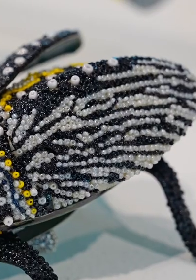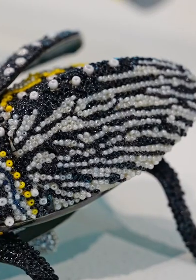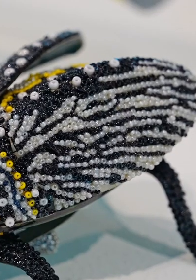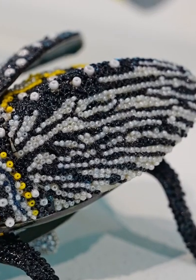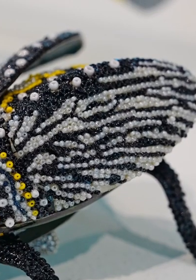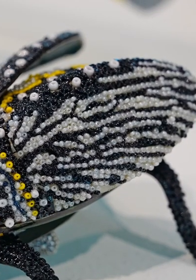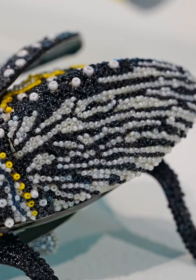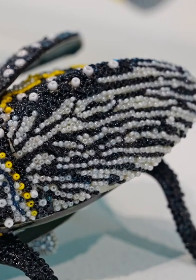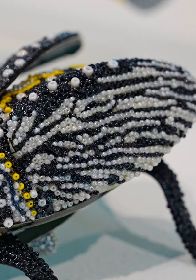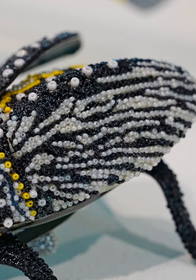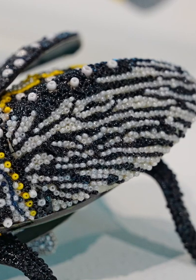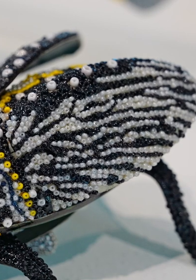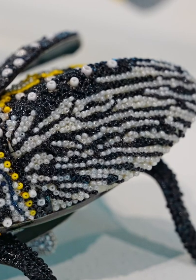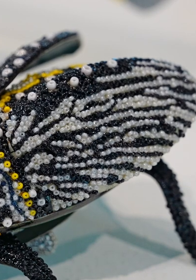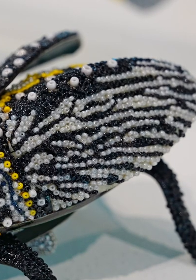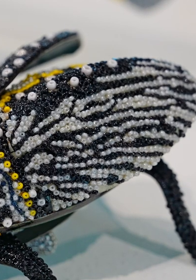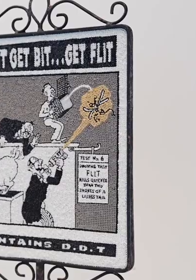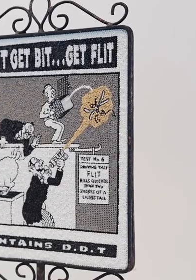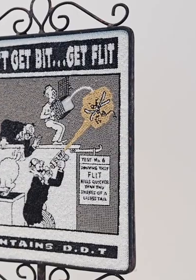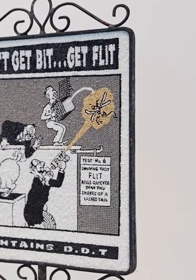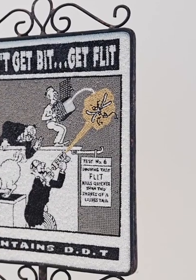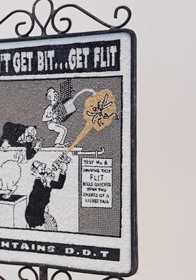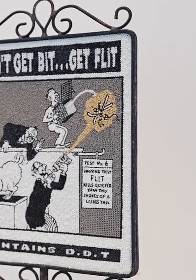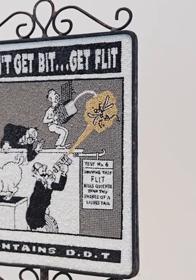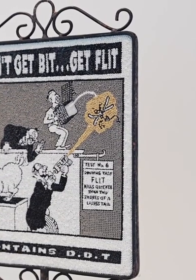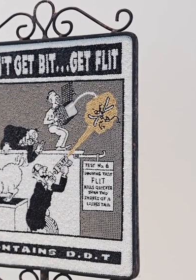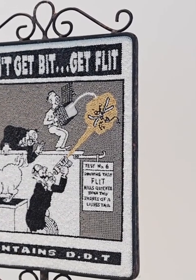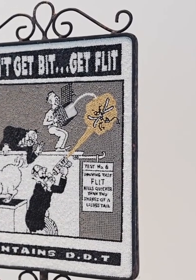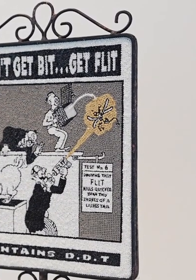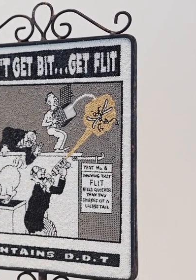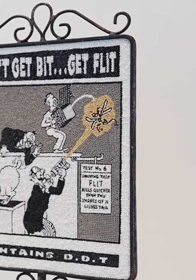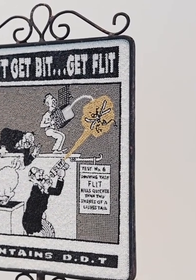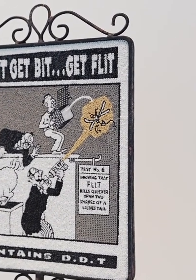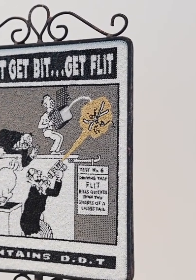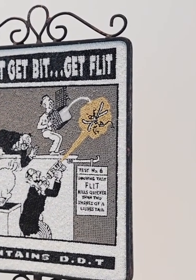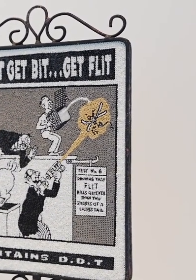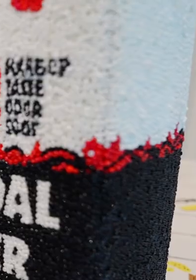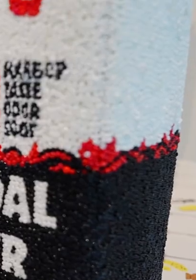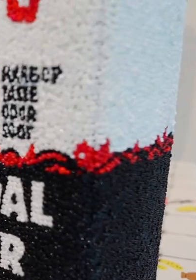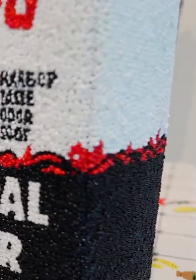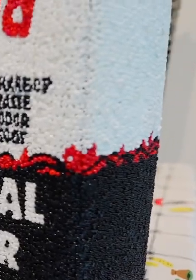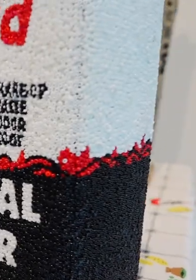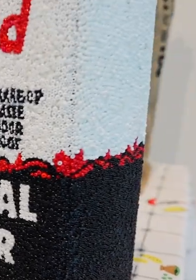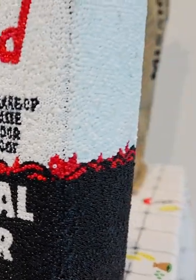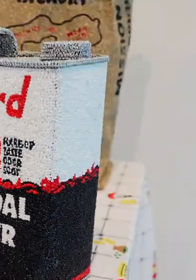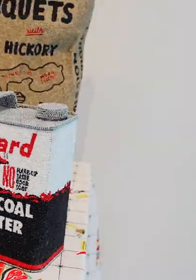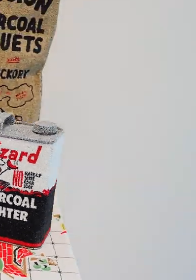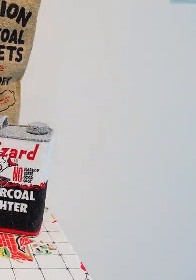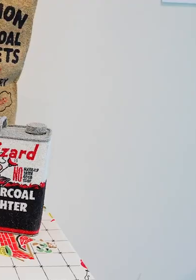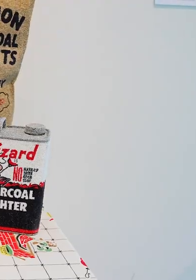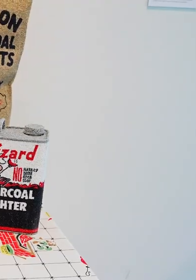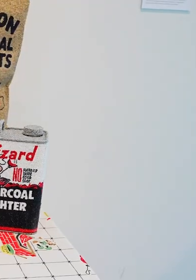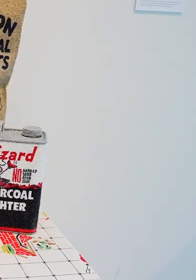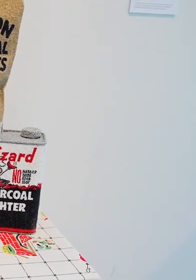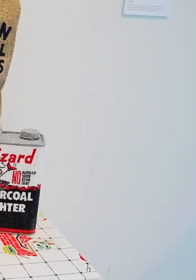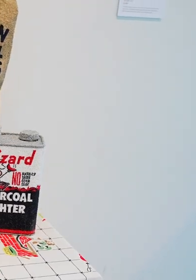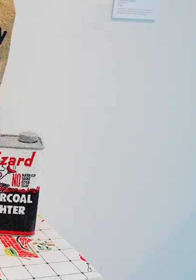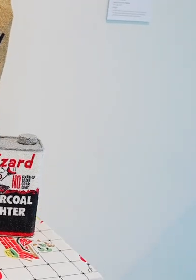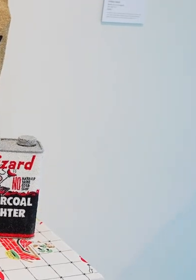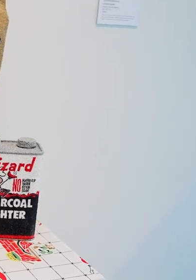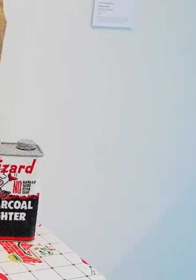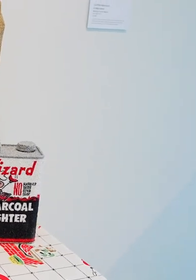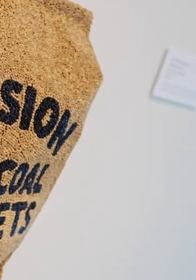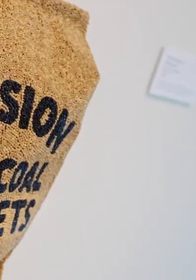coming out of the end and you lick it and then you touch the bead with it and it kind of picks it up like that